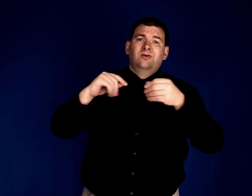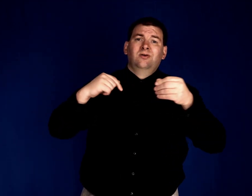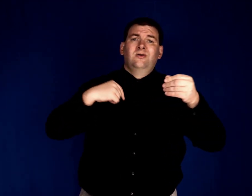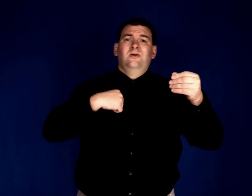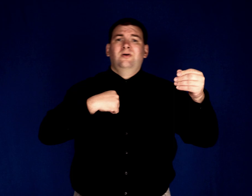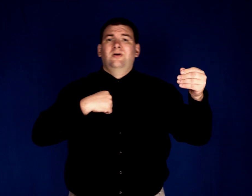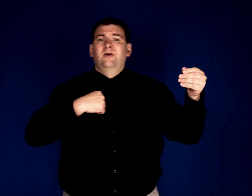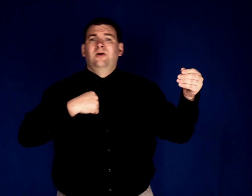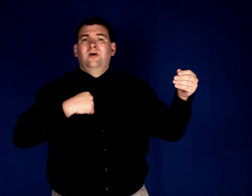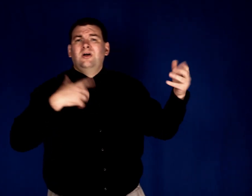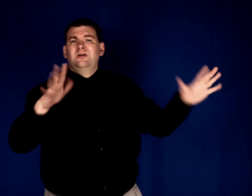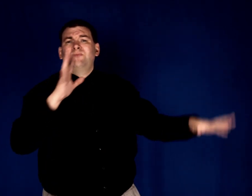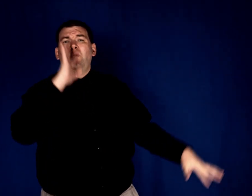I spoke up,